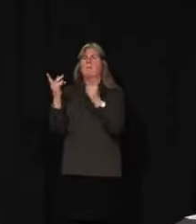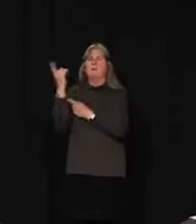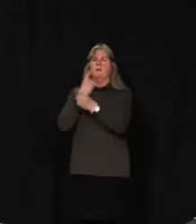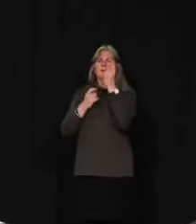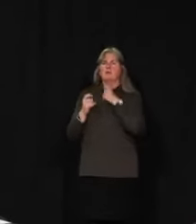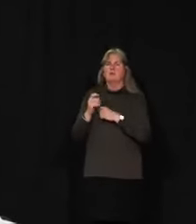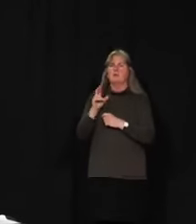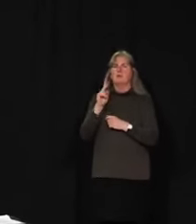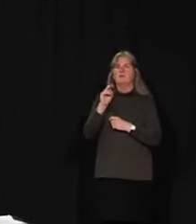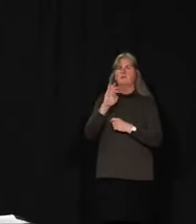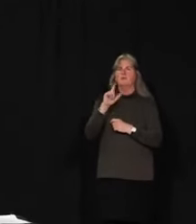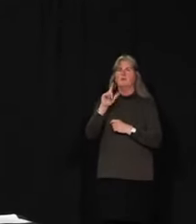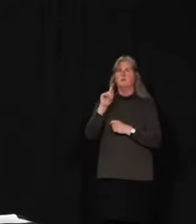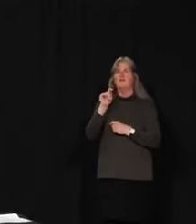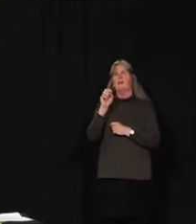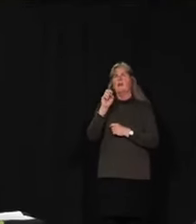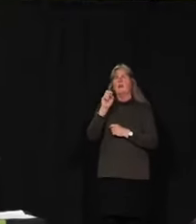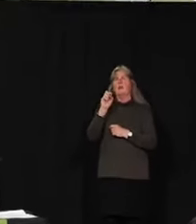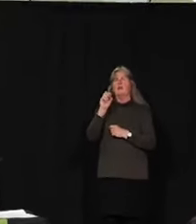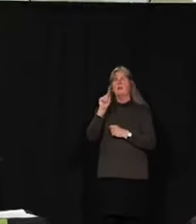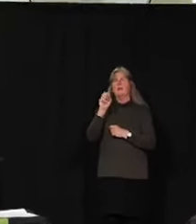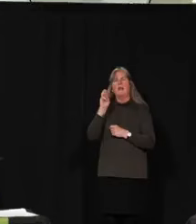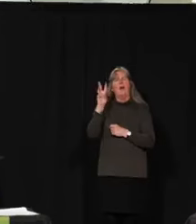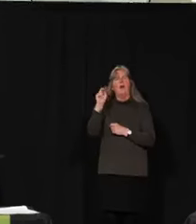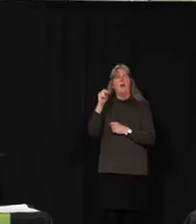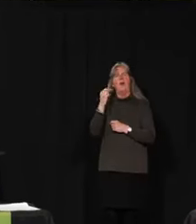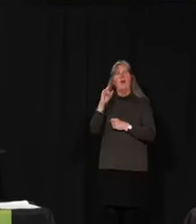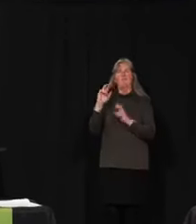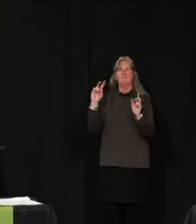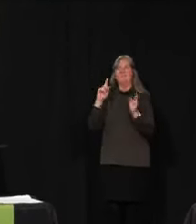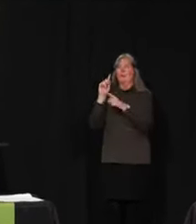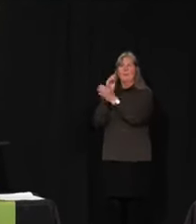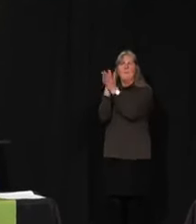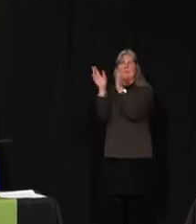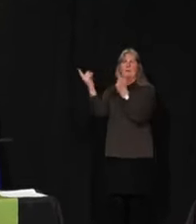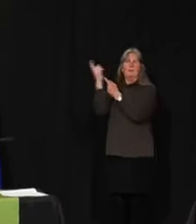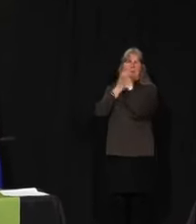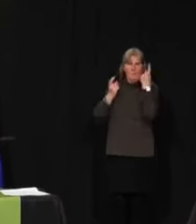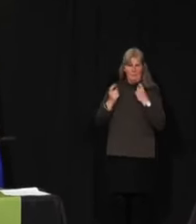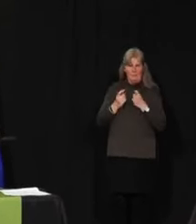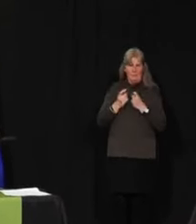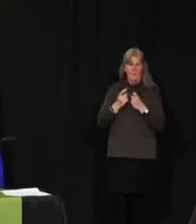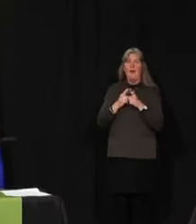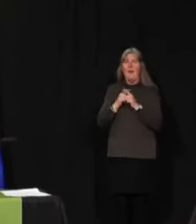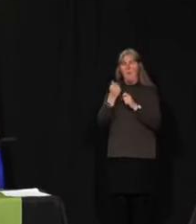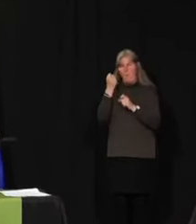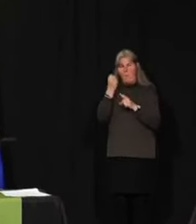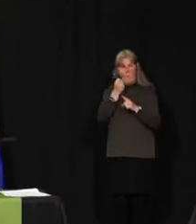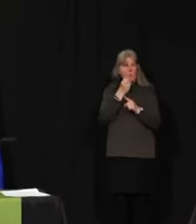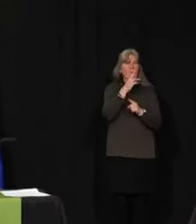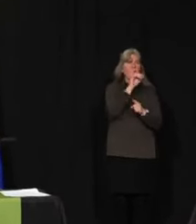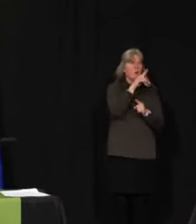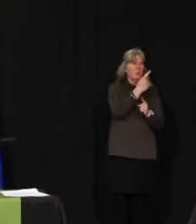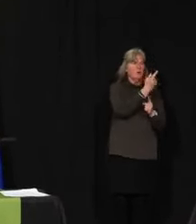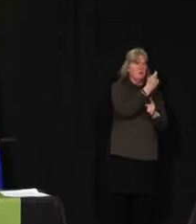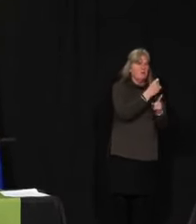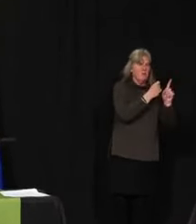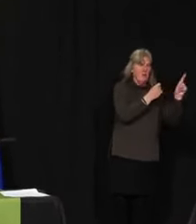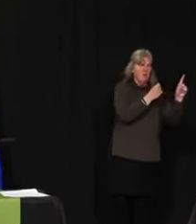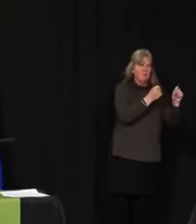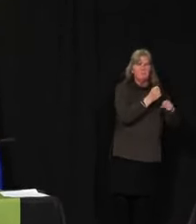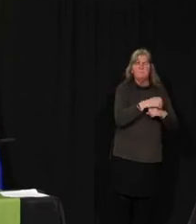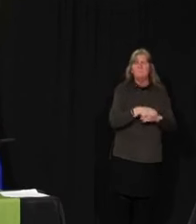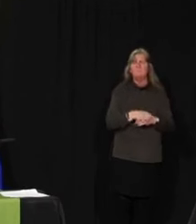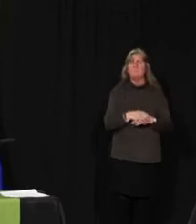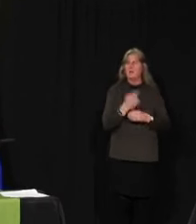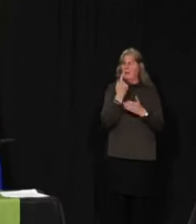the phone lines back up or a way to ensure that the reporters can ask their questions, we'll go back there. So, we had